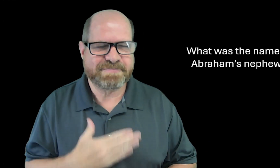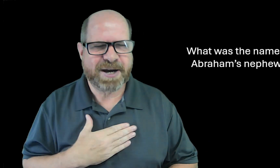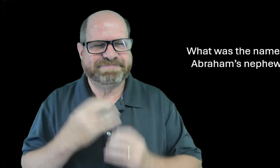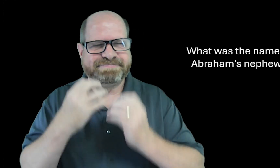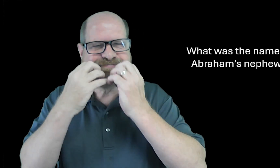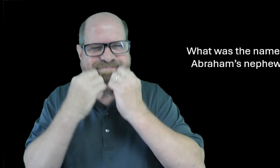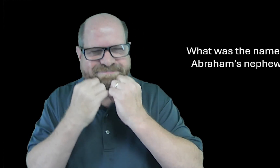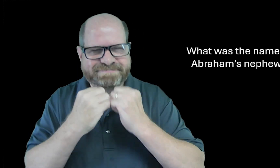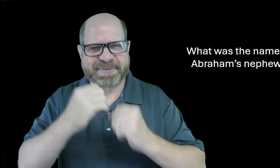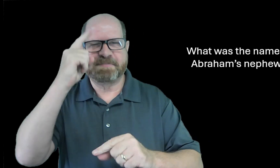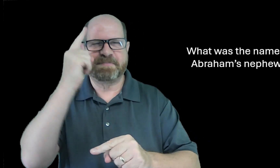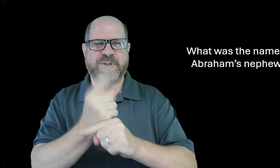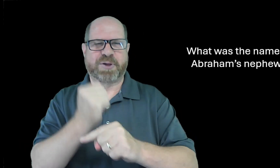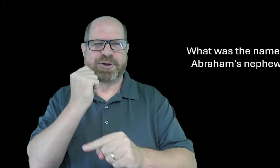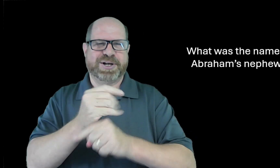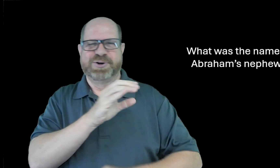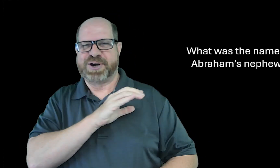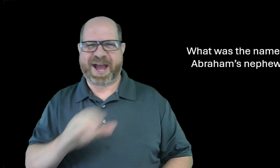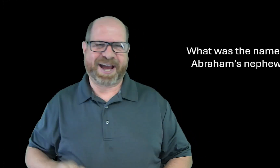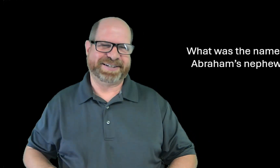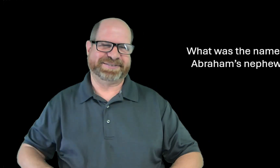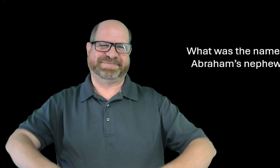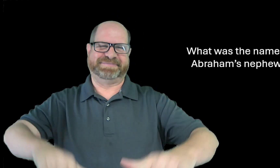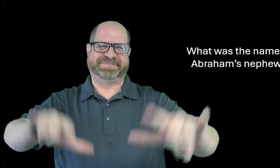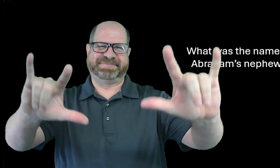My precious brothers and sisters in Christ. Bye.